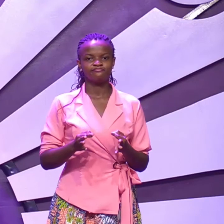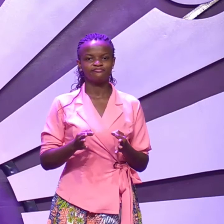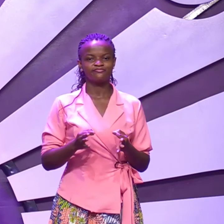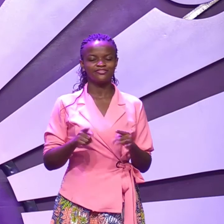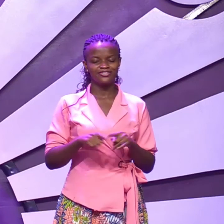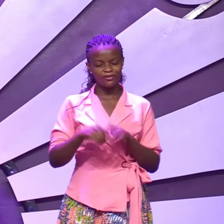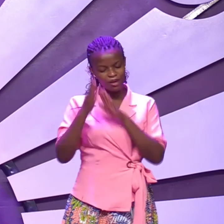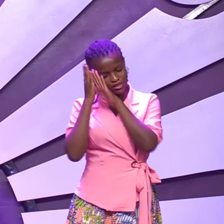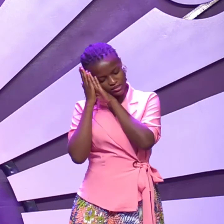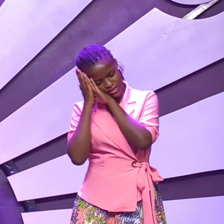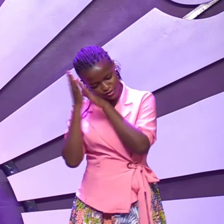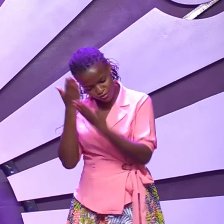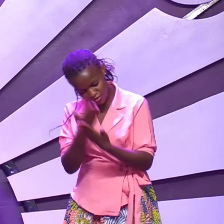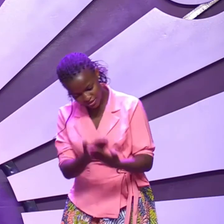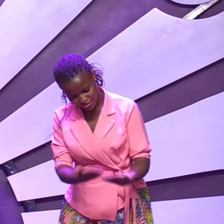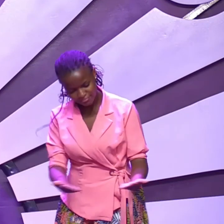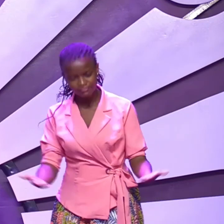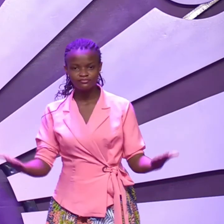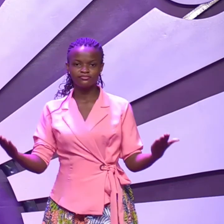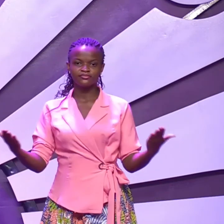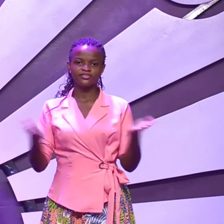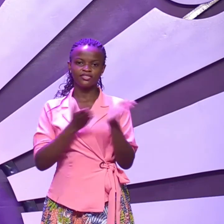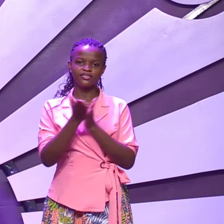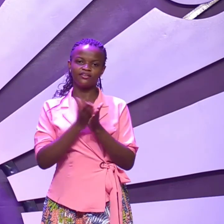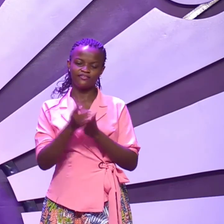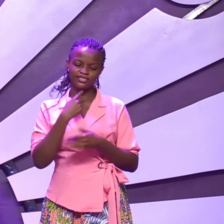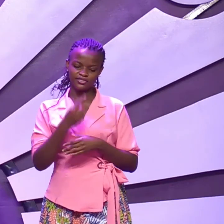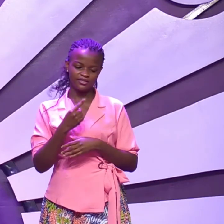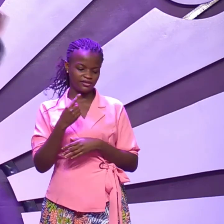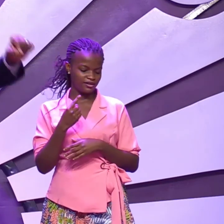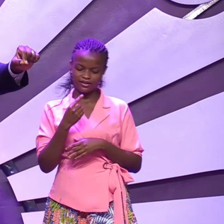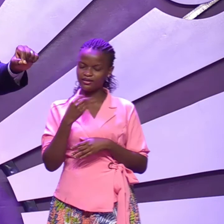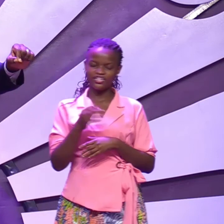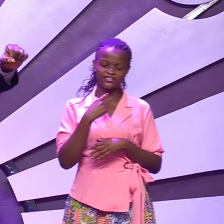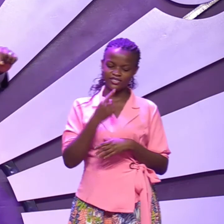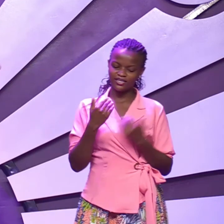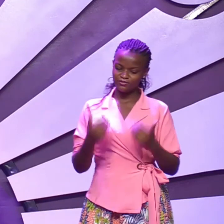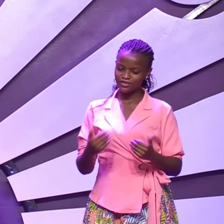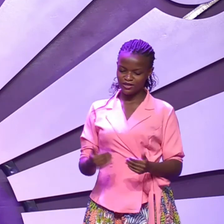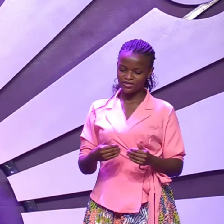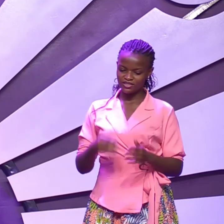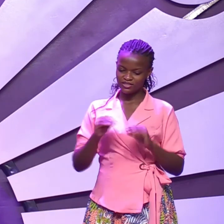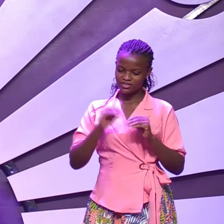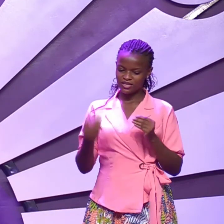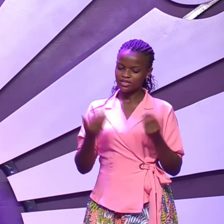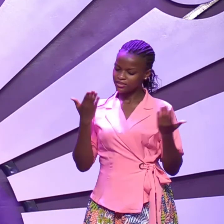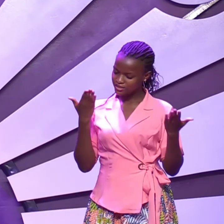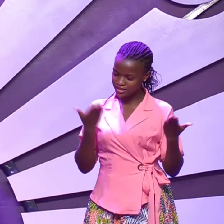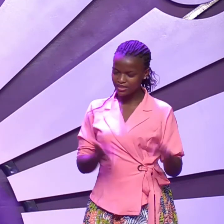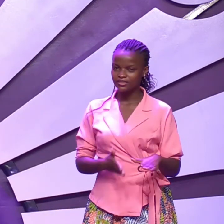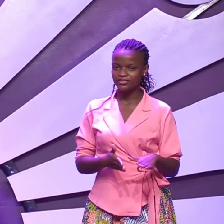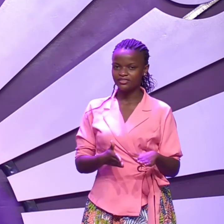slept on the ground the servant said if you tell him now that the child is dead he might